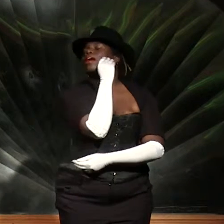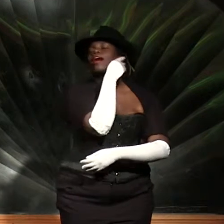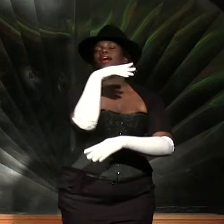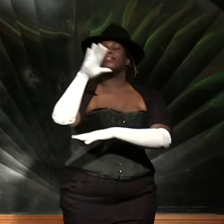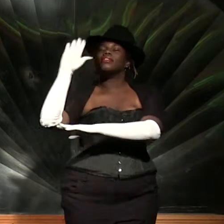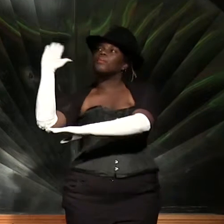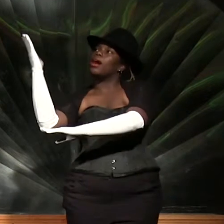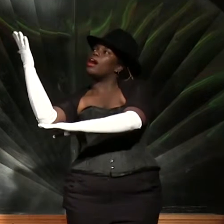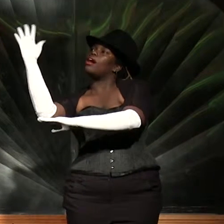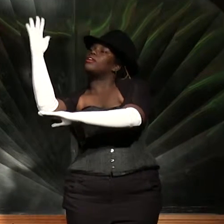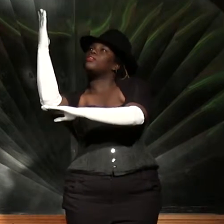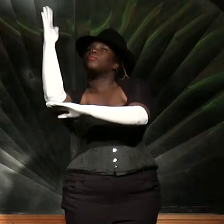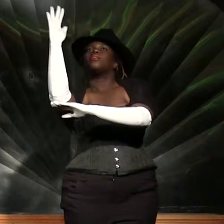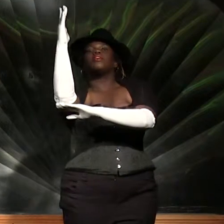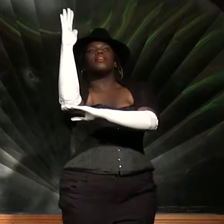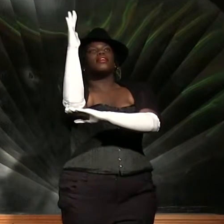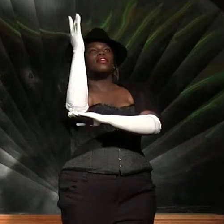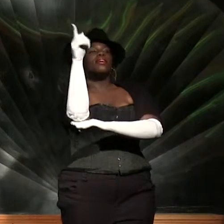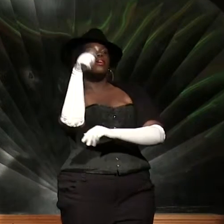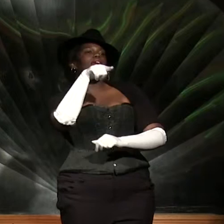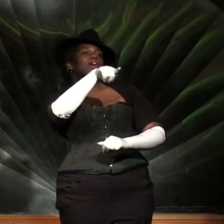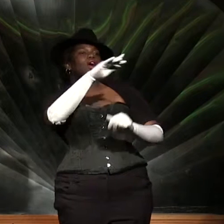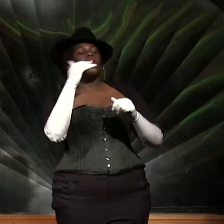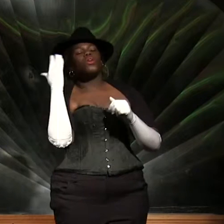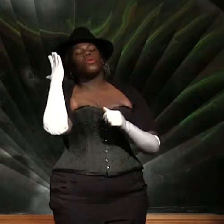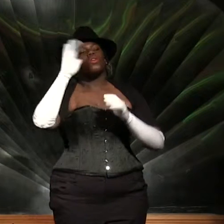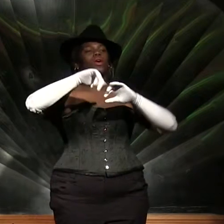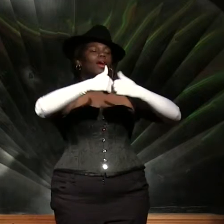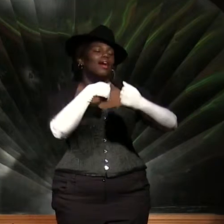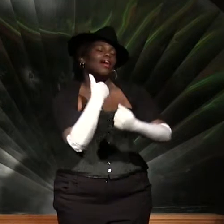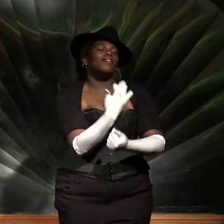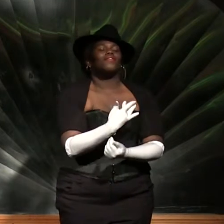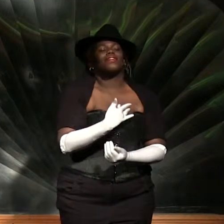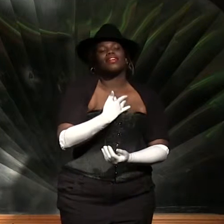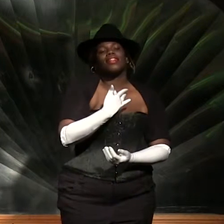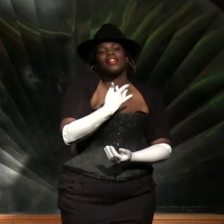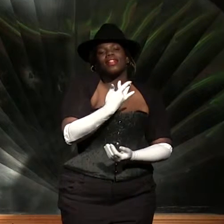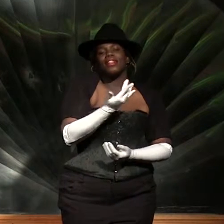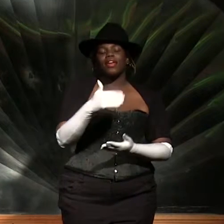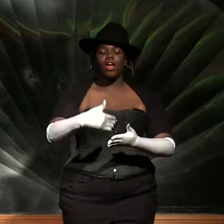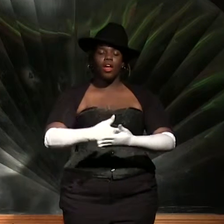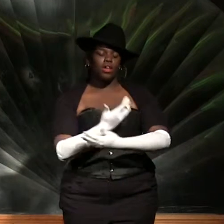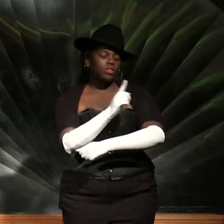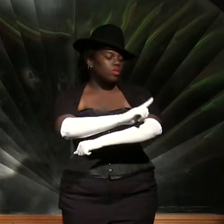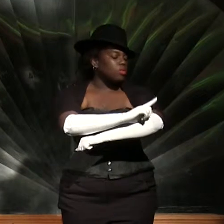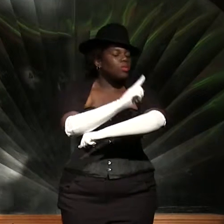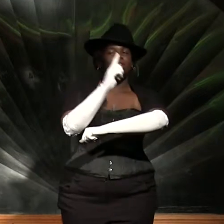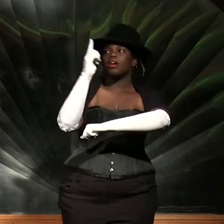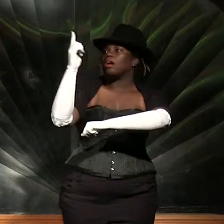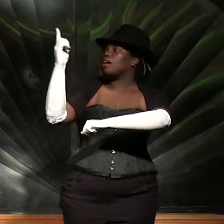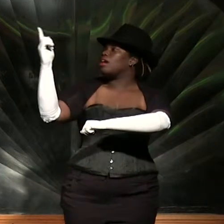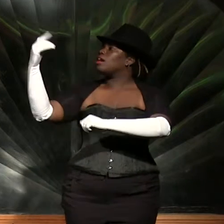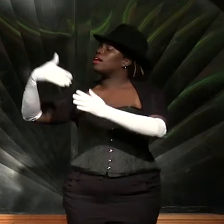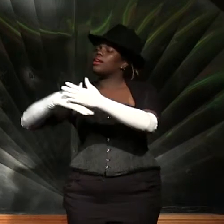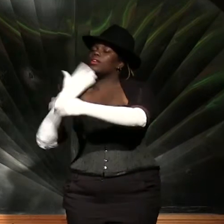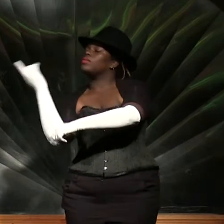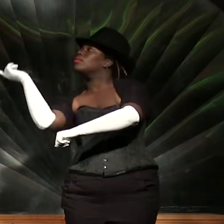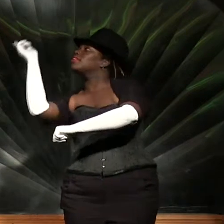Blossom on a tree, you know how I feel It's a new dawn, it's a new